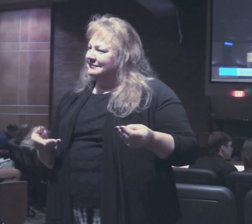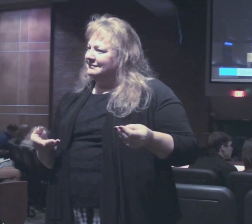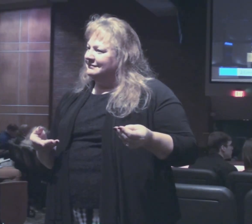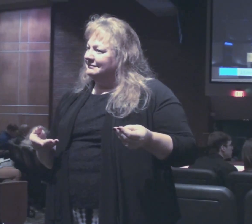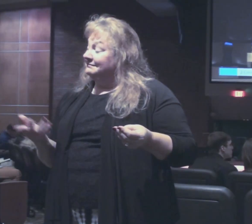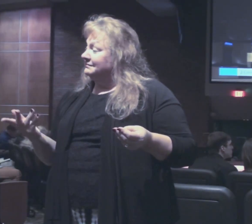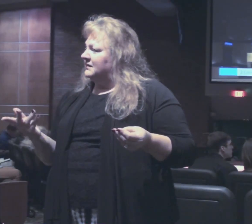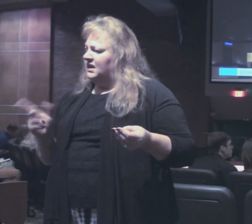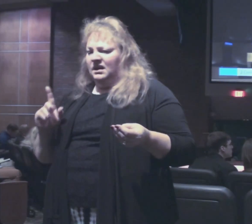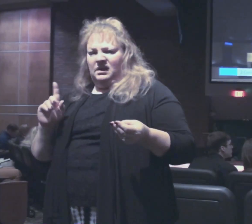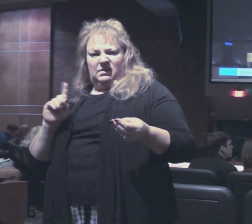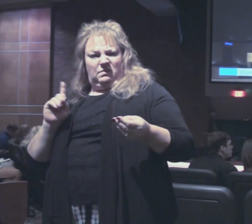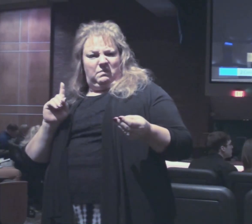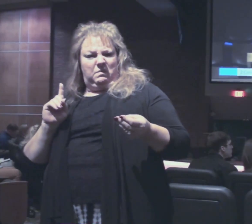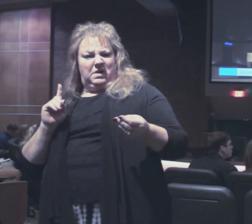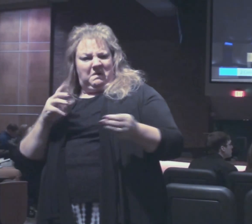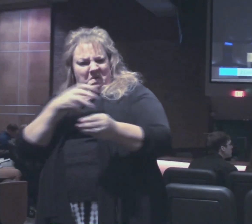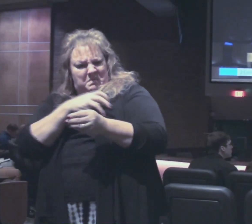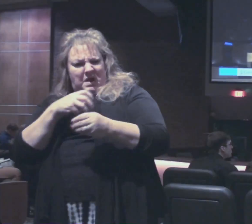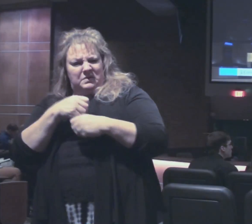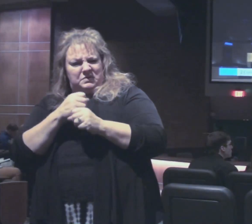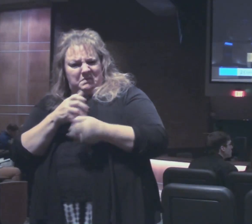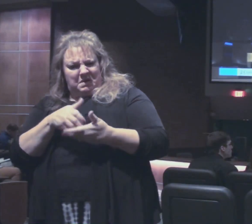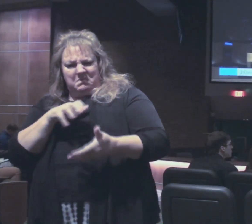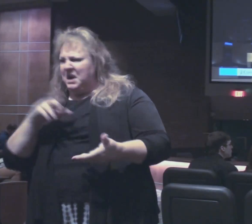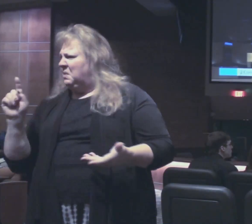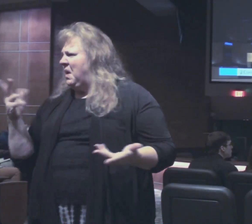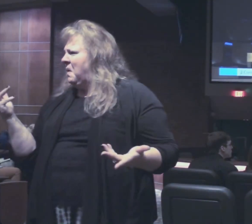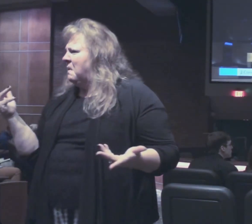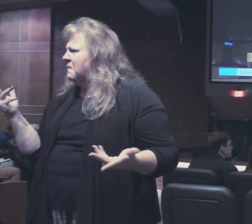I mean where did you get the power to make wealth